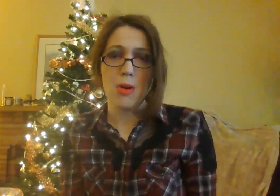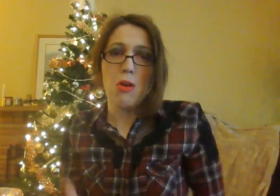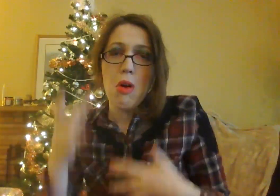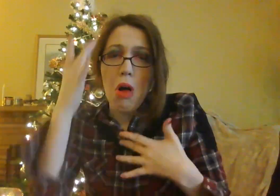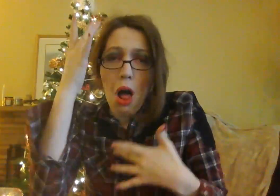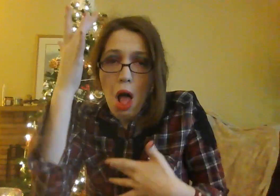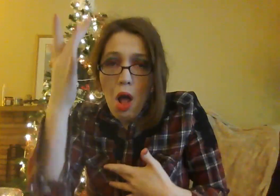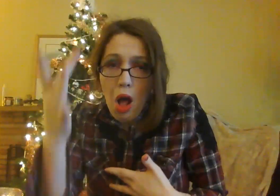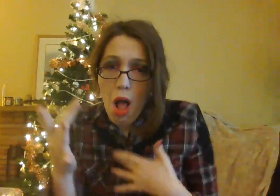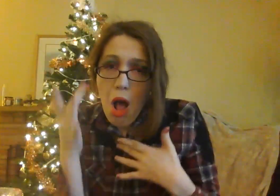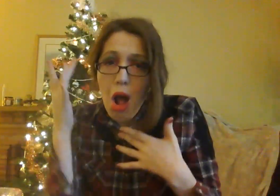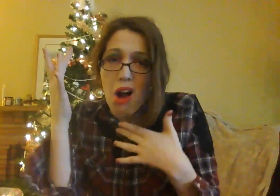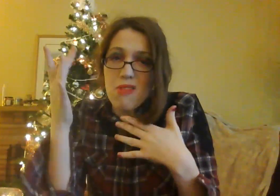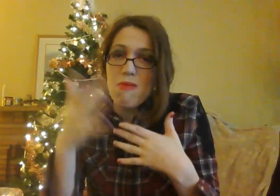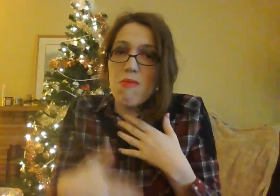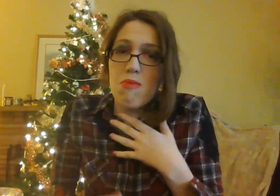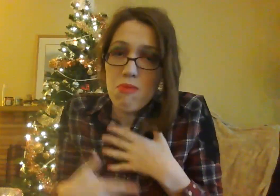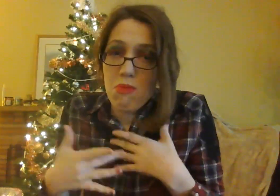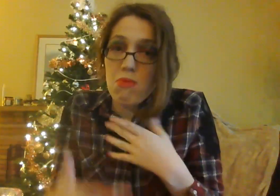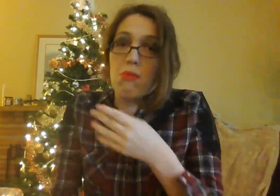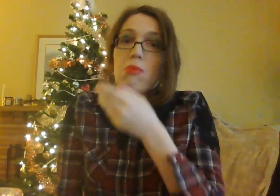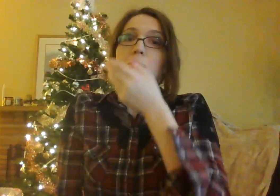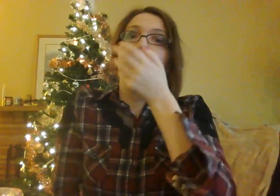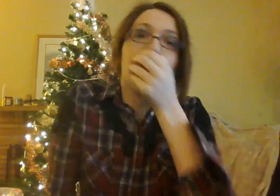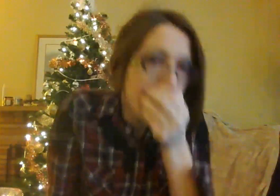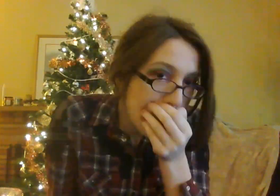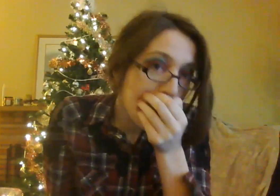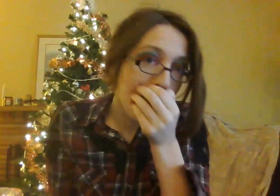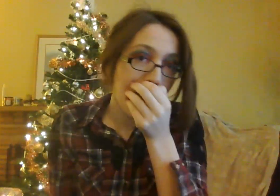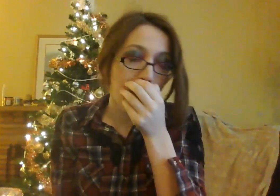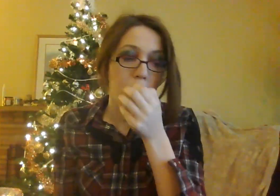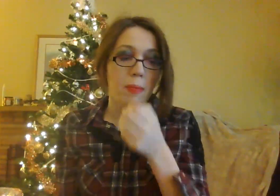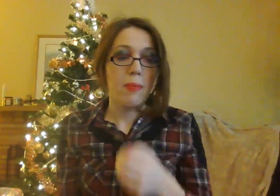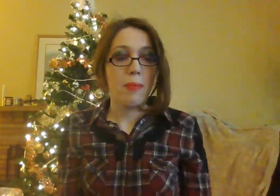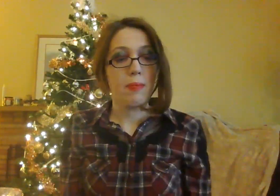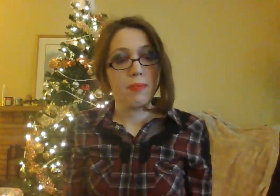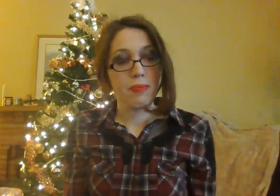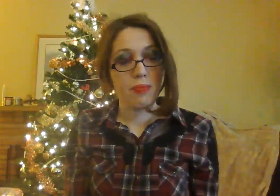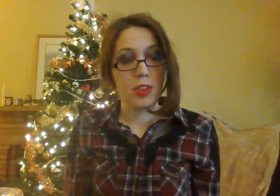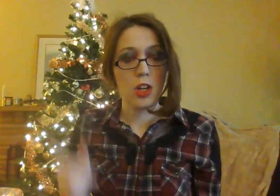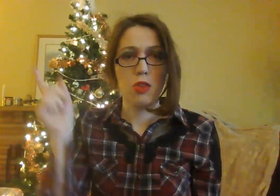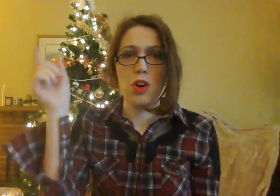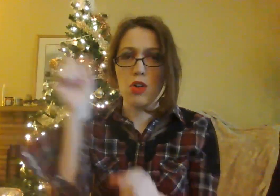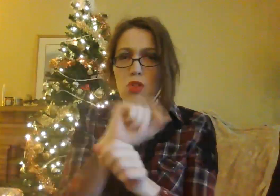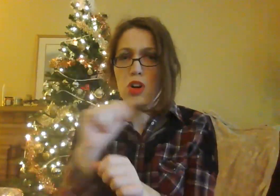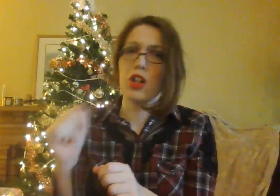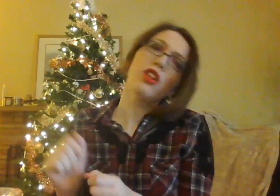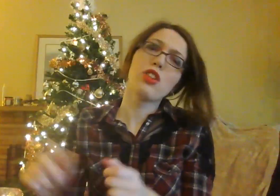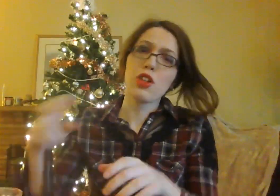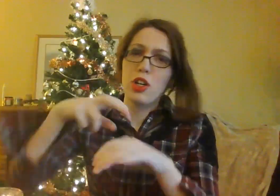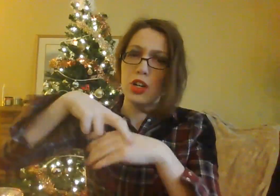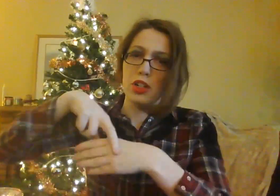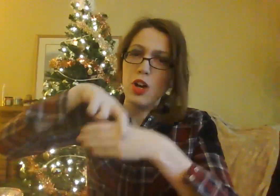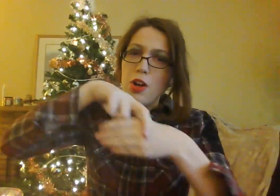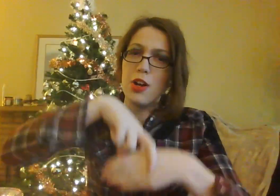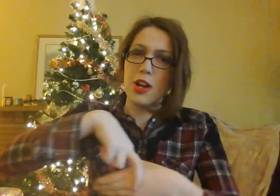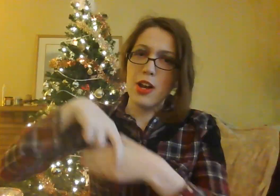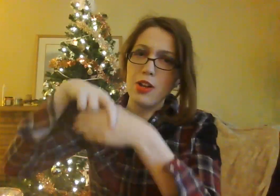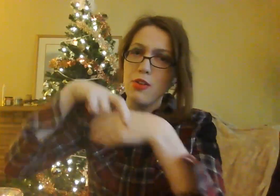You're a nauseous, super-noss. You're a crooked, jerky, chocky, and you